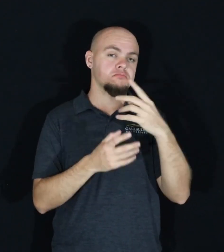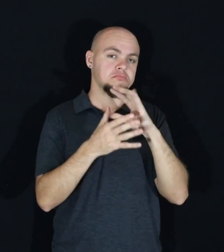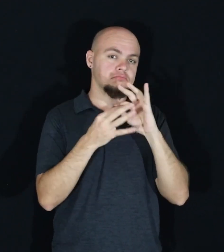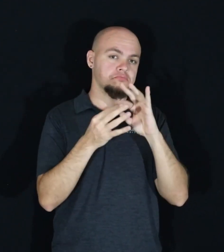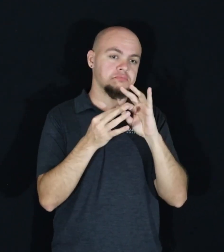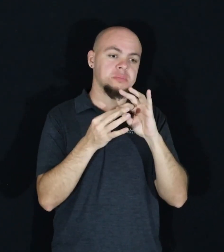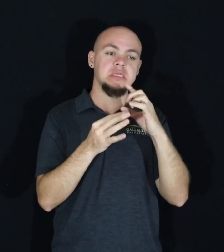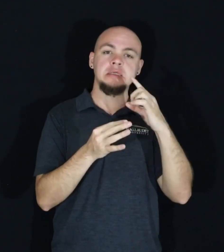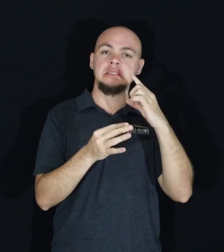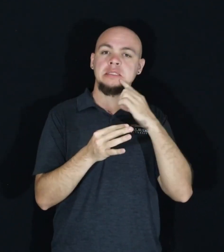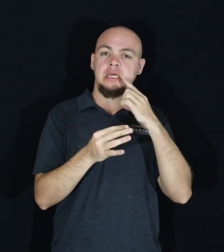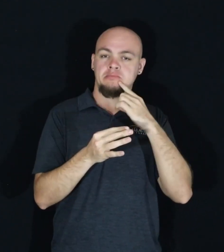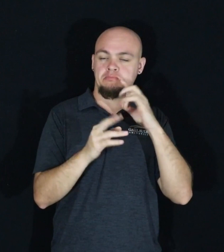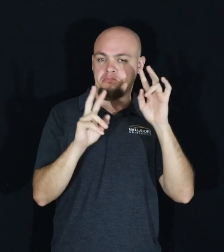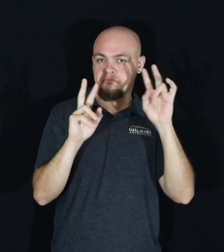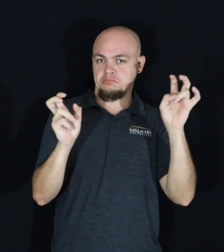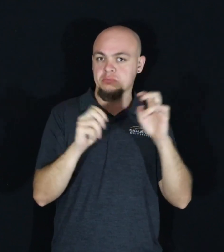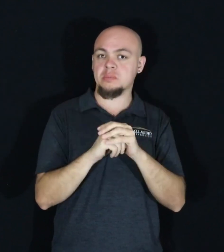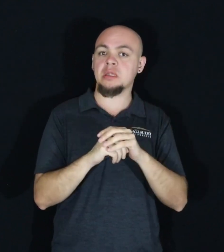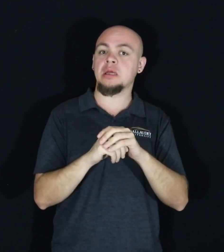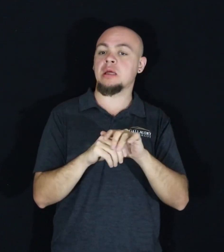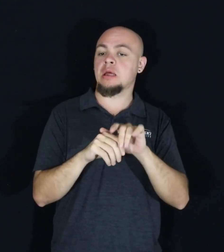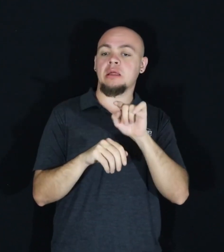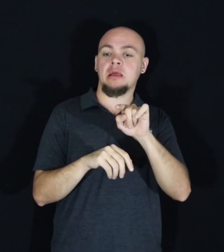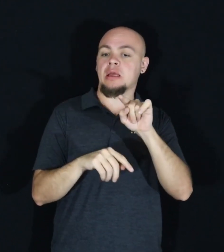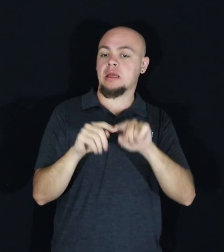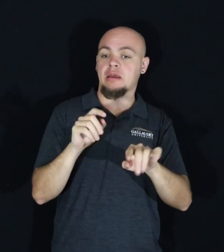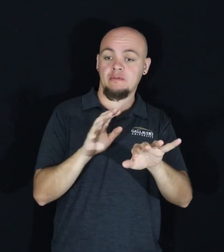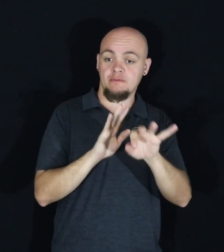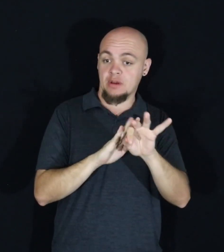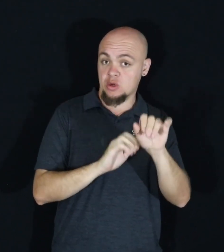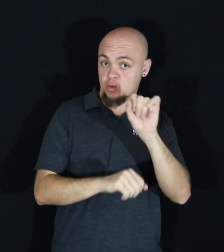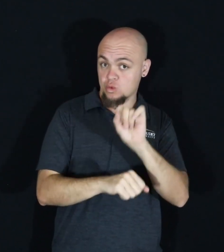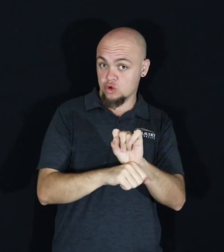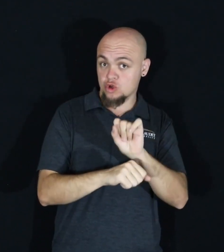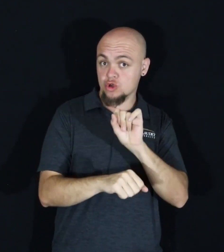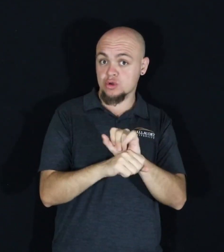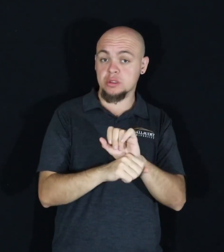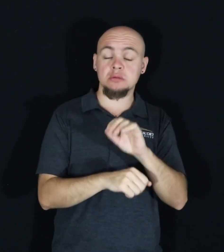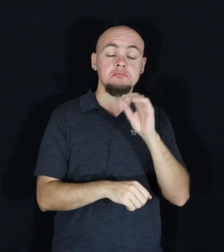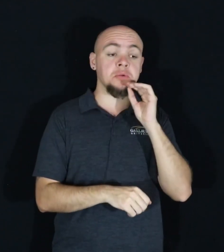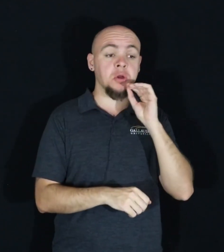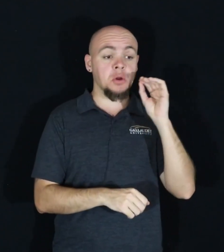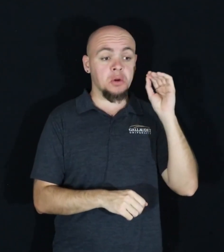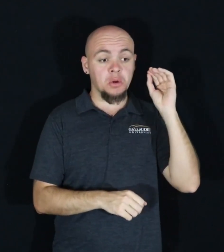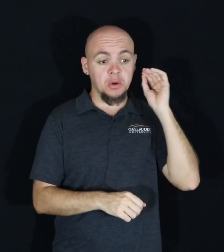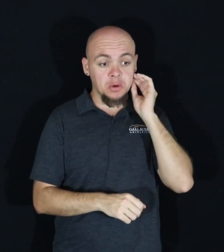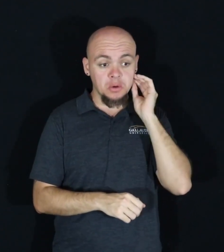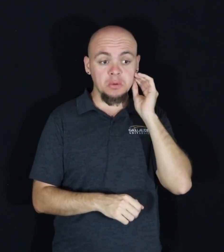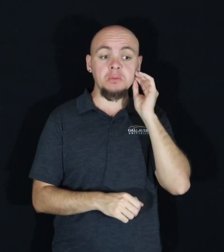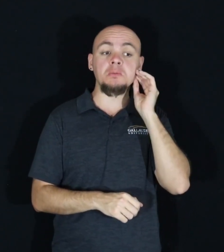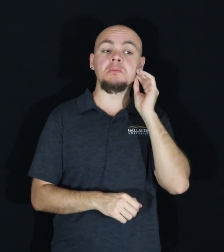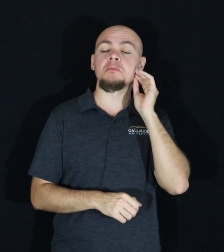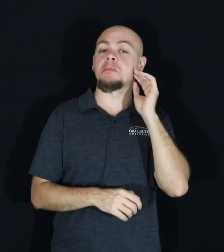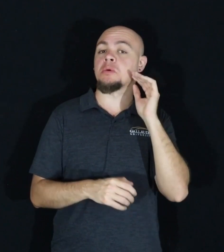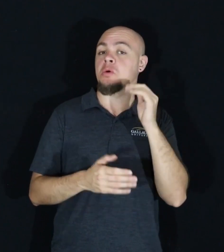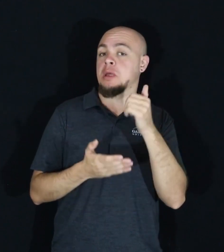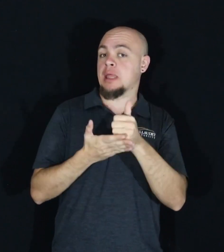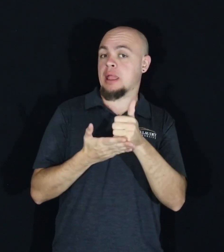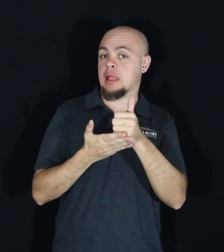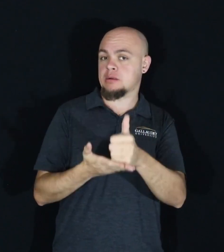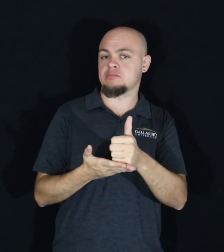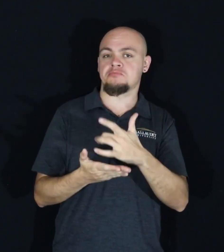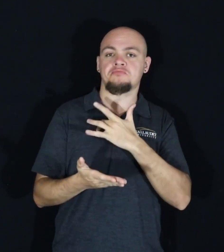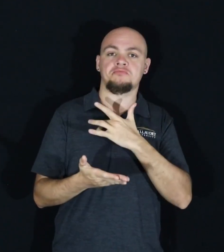from long experience that if they can't find work, a home, or help, they are